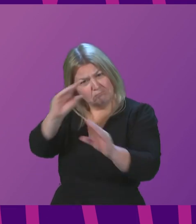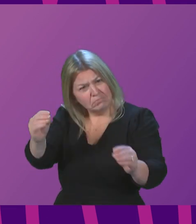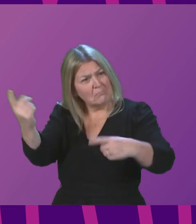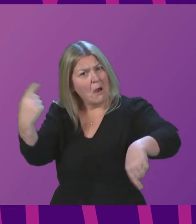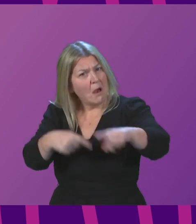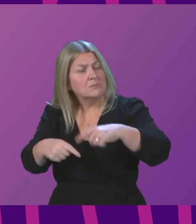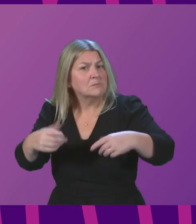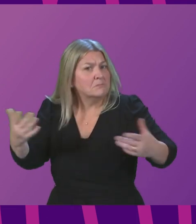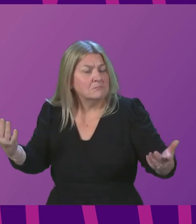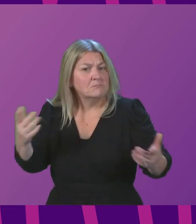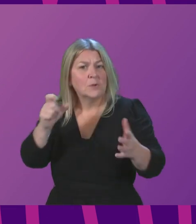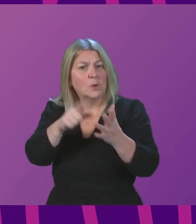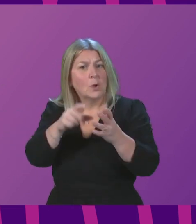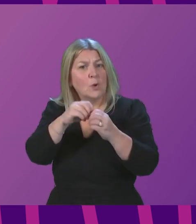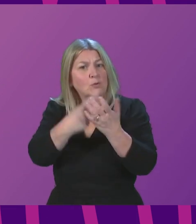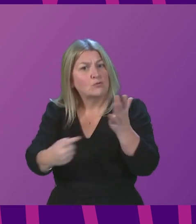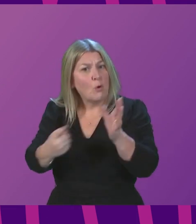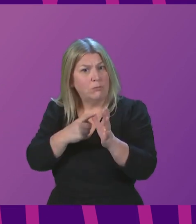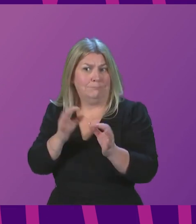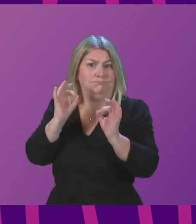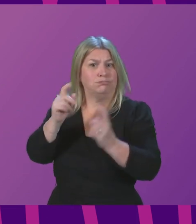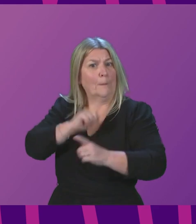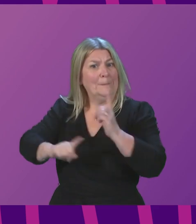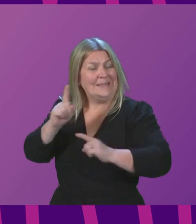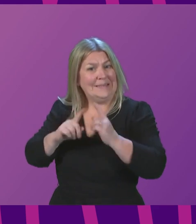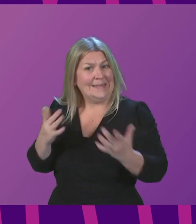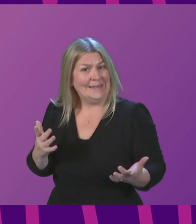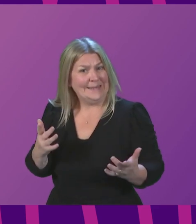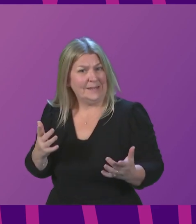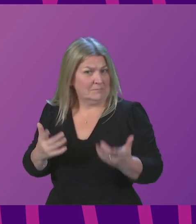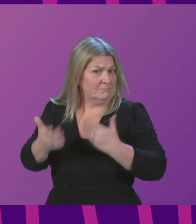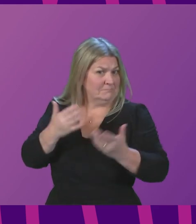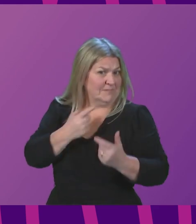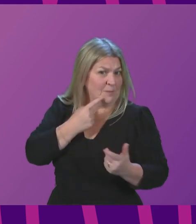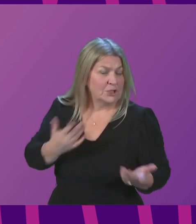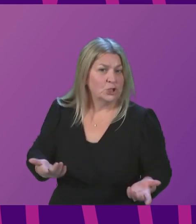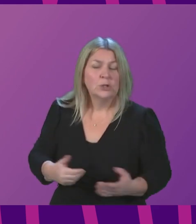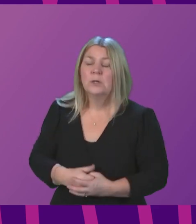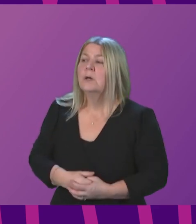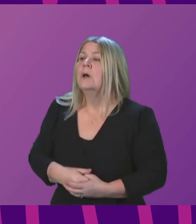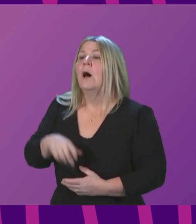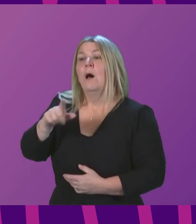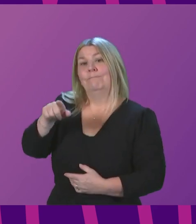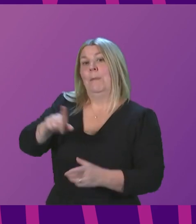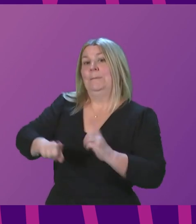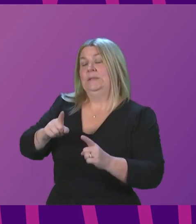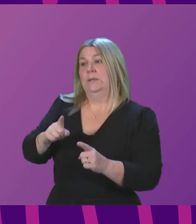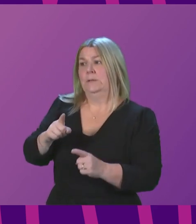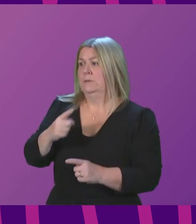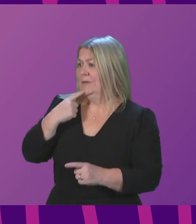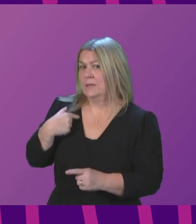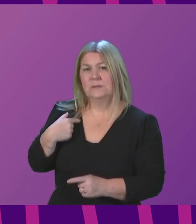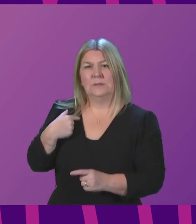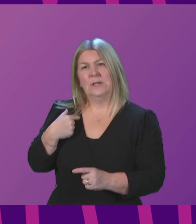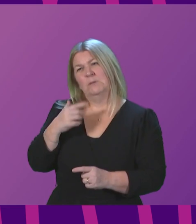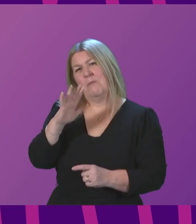Minister The COBRA meeting, the most recent COBRA meeting, was yesterday late afternoon, between, I think, five and six o